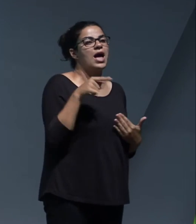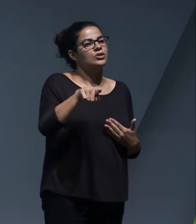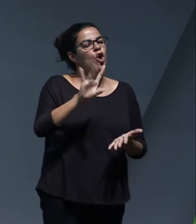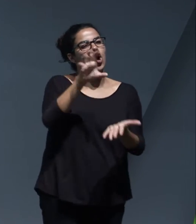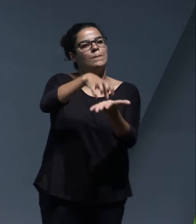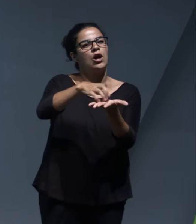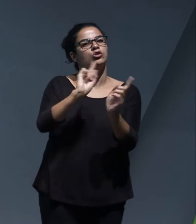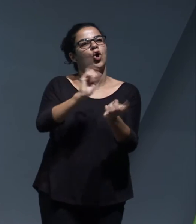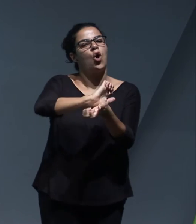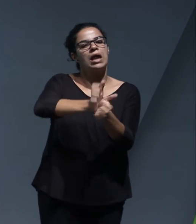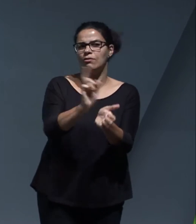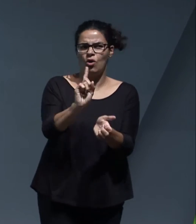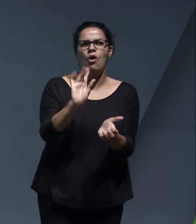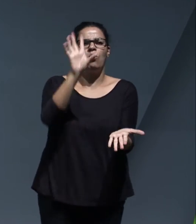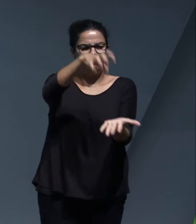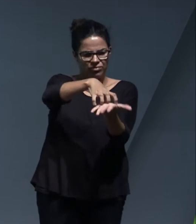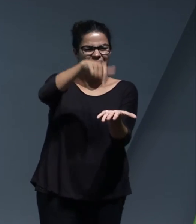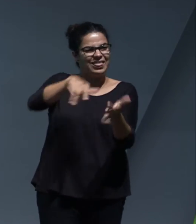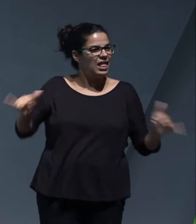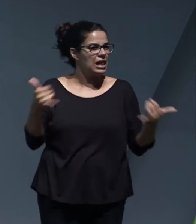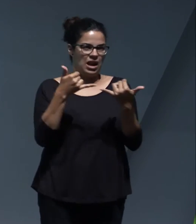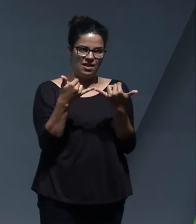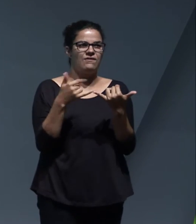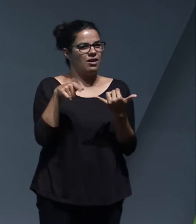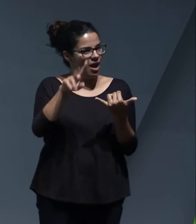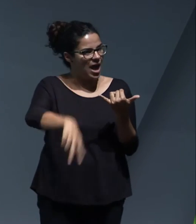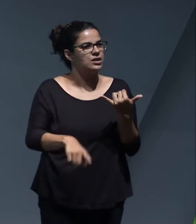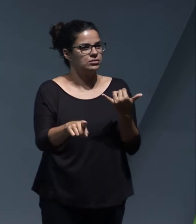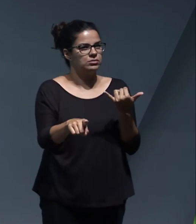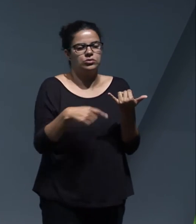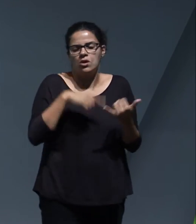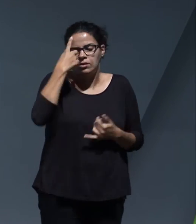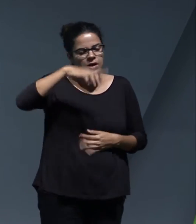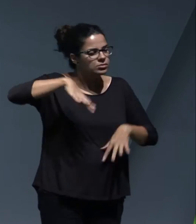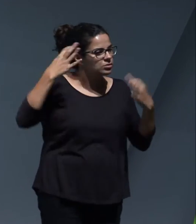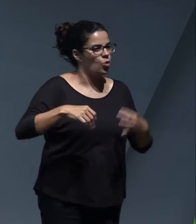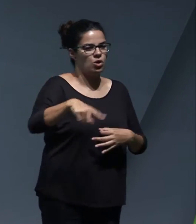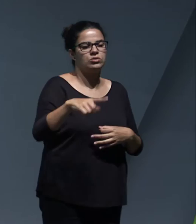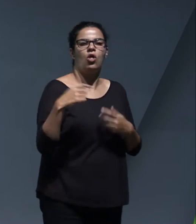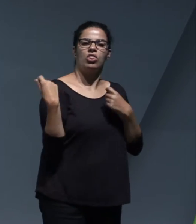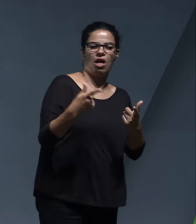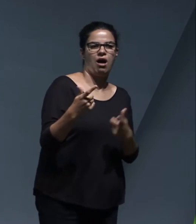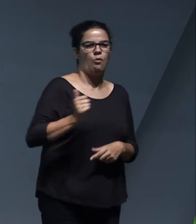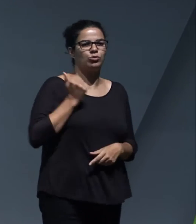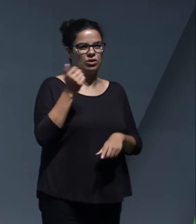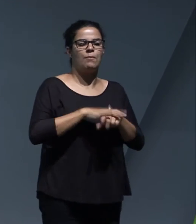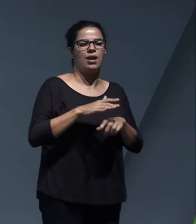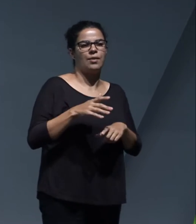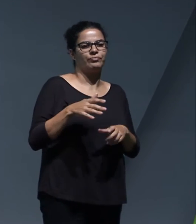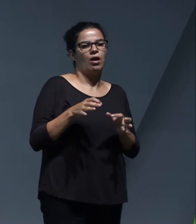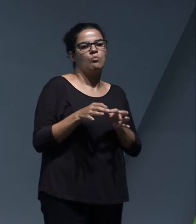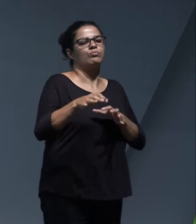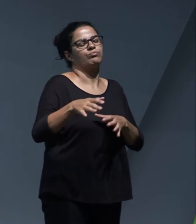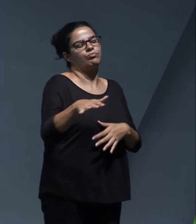not just the environmental complex of Arico, it's the environmental complex of Tenerife, and I'm convinced that there will be far more opportunities,